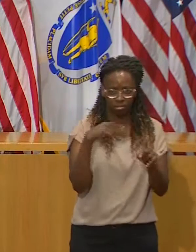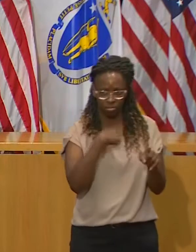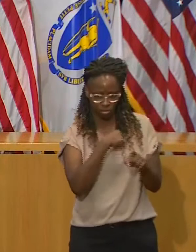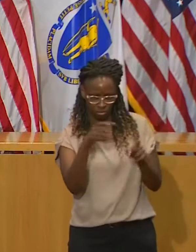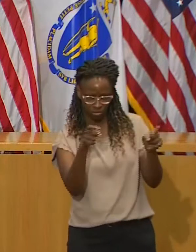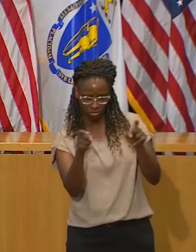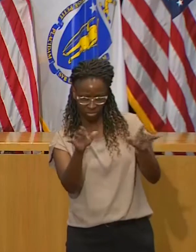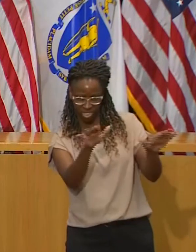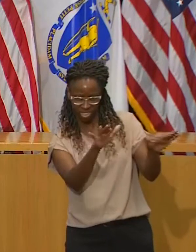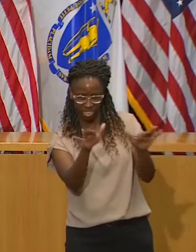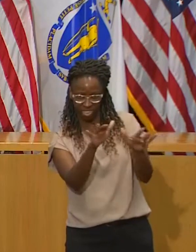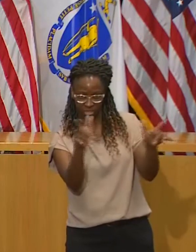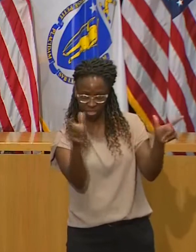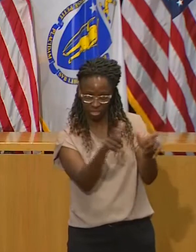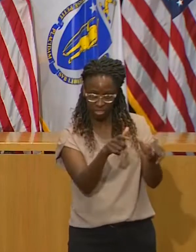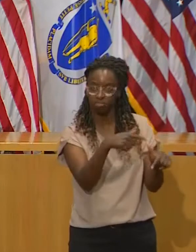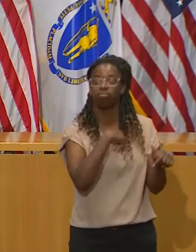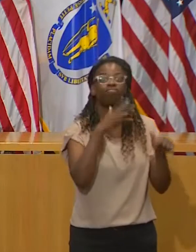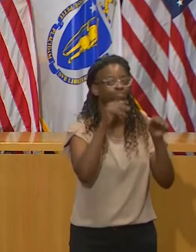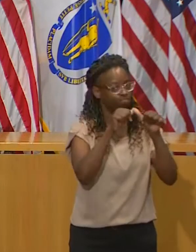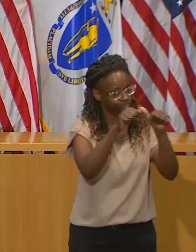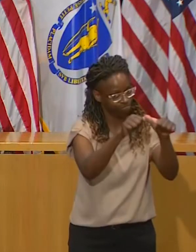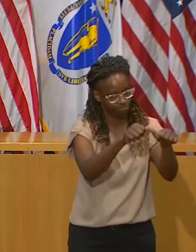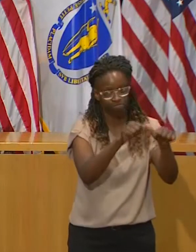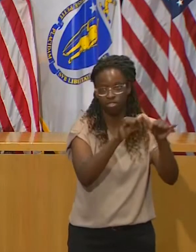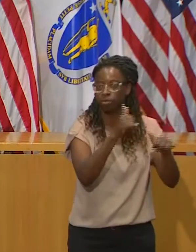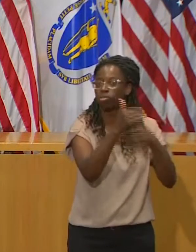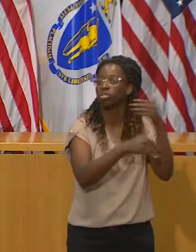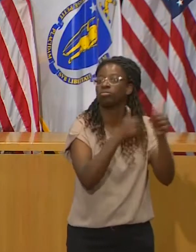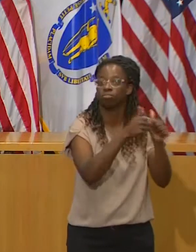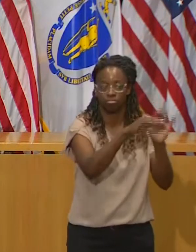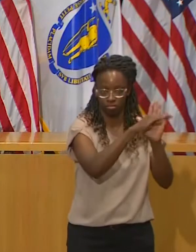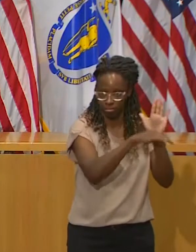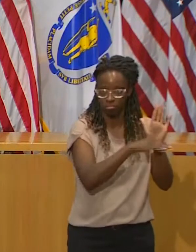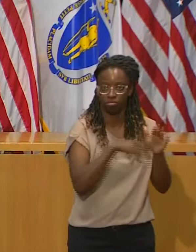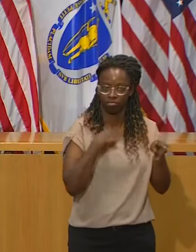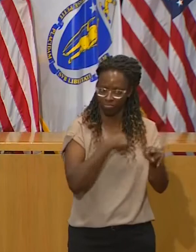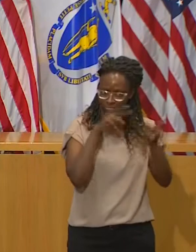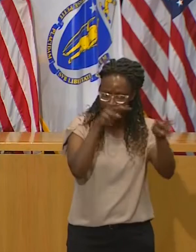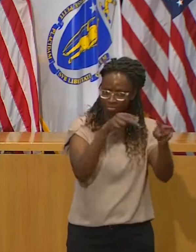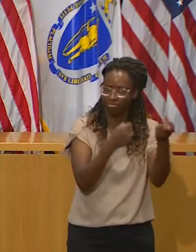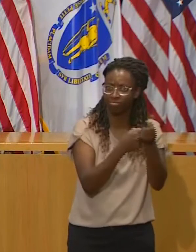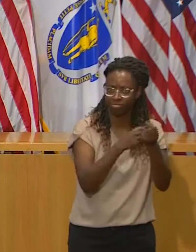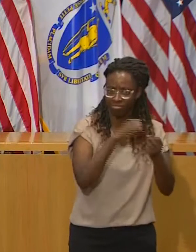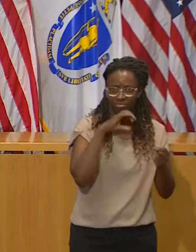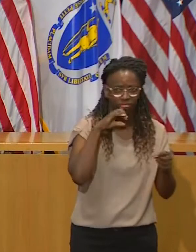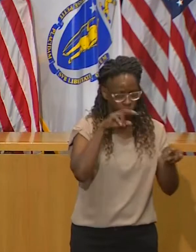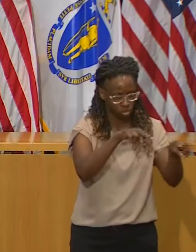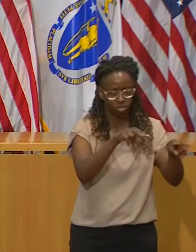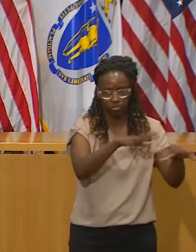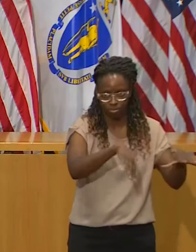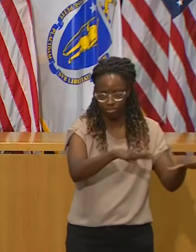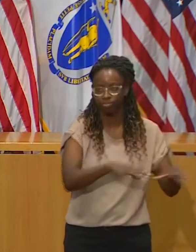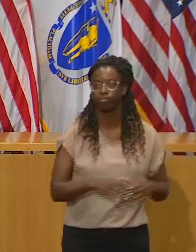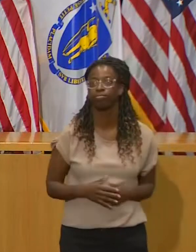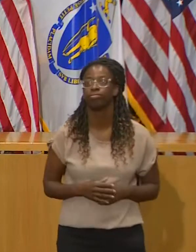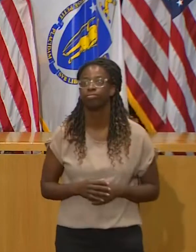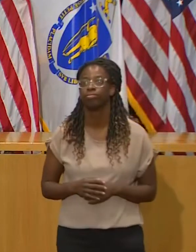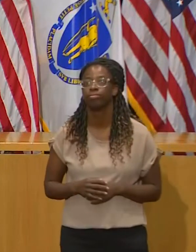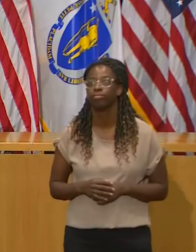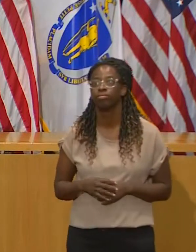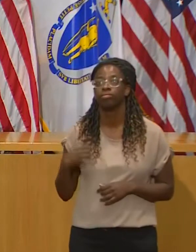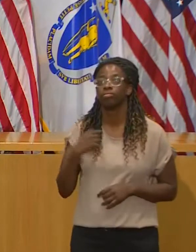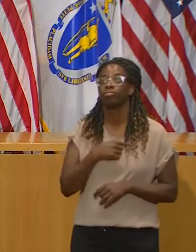protect older adults from this virus in all settings. as we go forward. The command center is also working to publish more data around